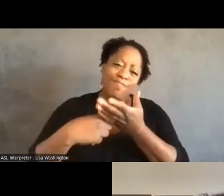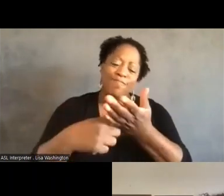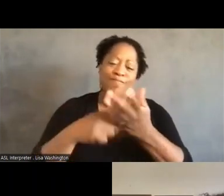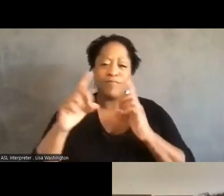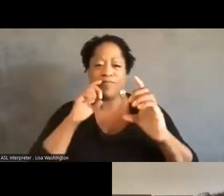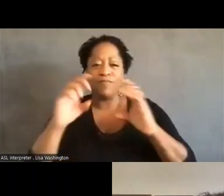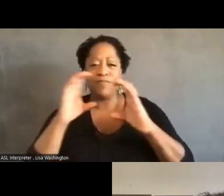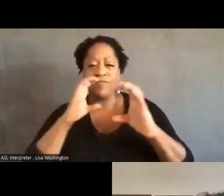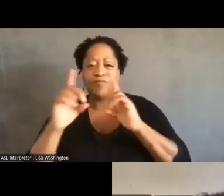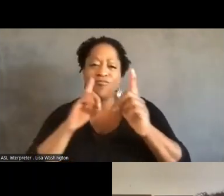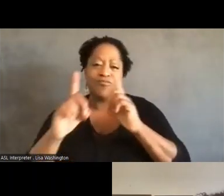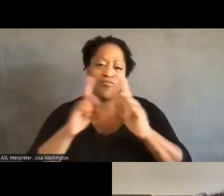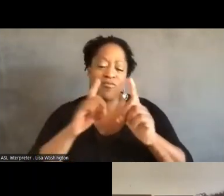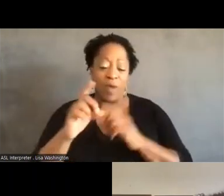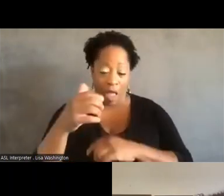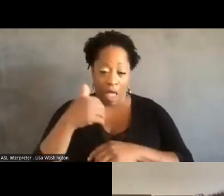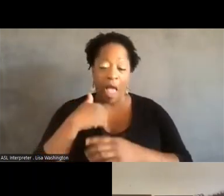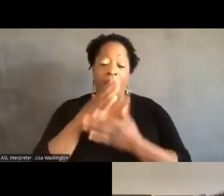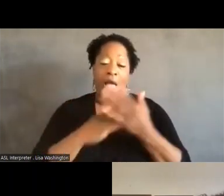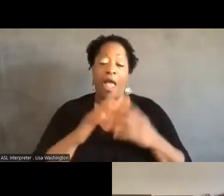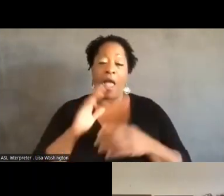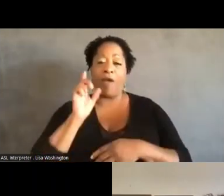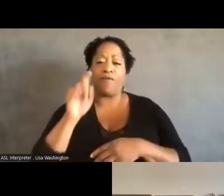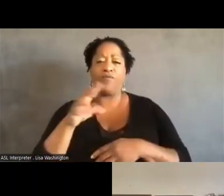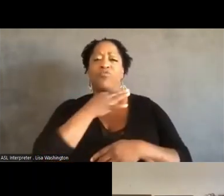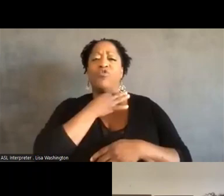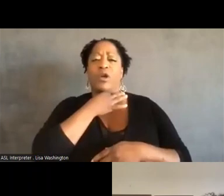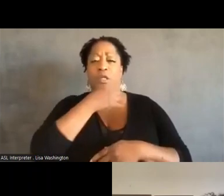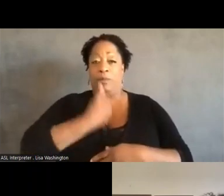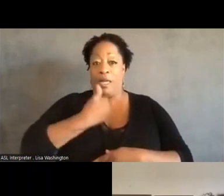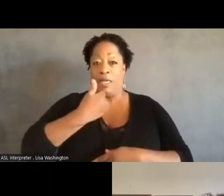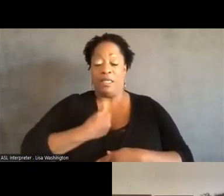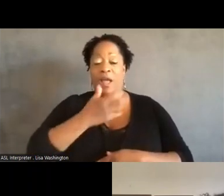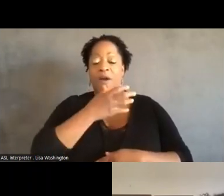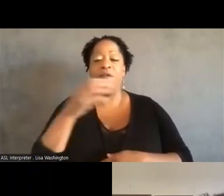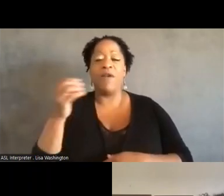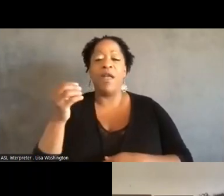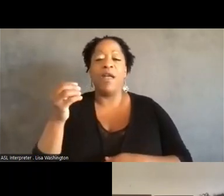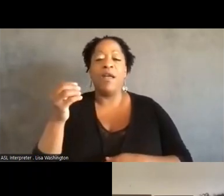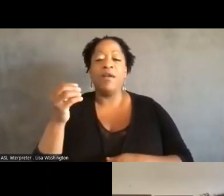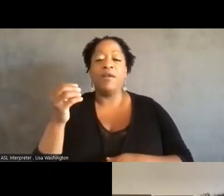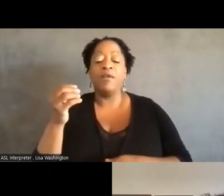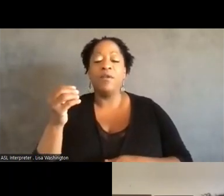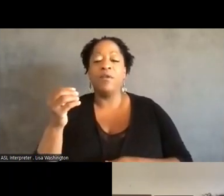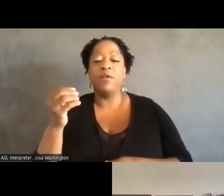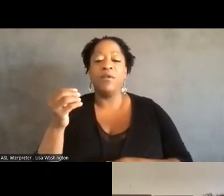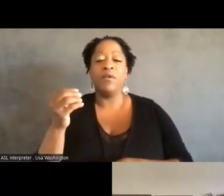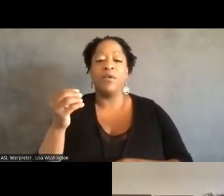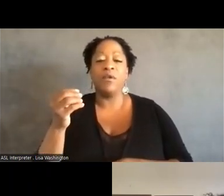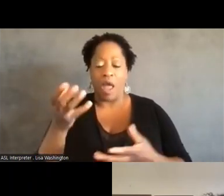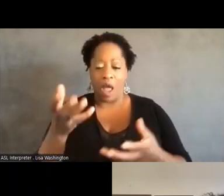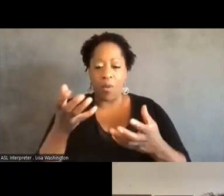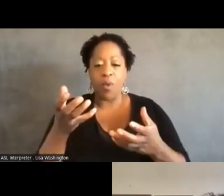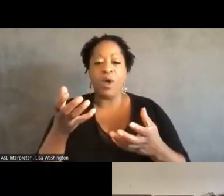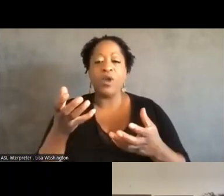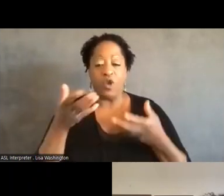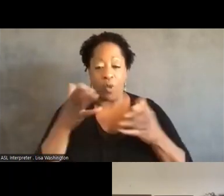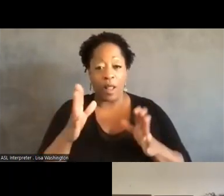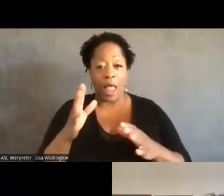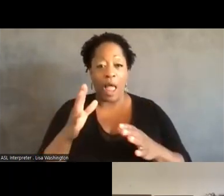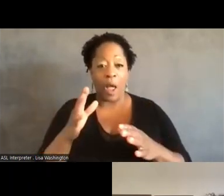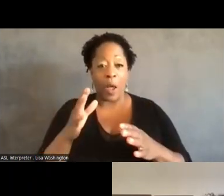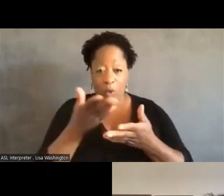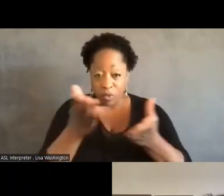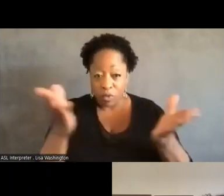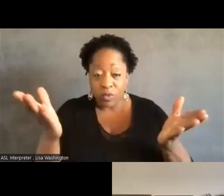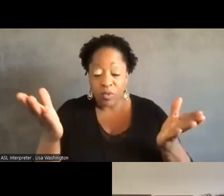Um, I have some questions. I also, um, uh, want to allow you all to